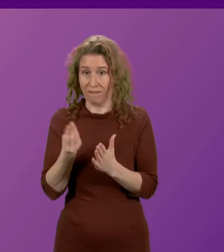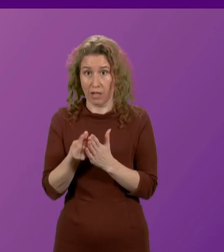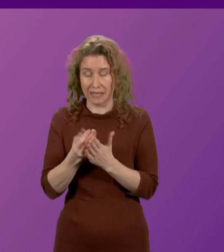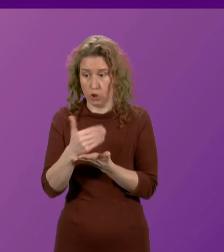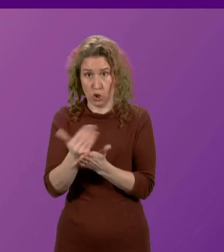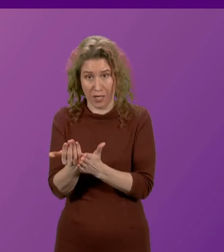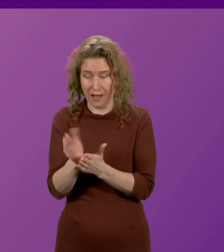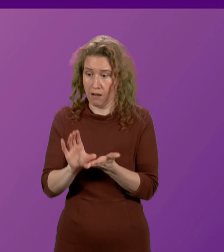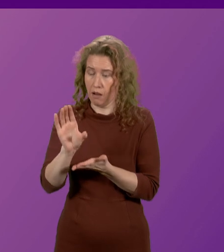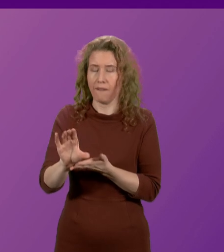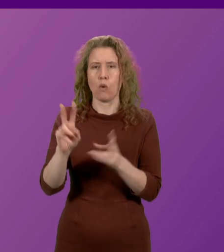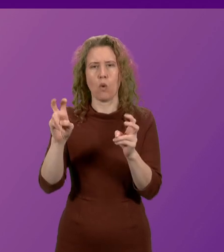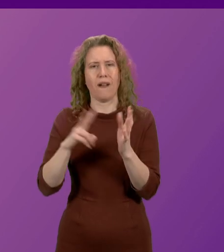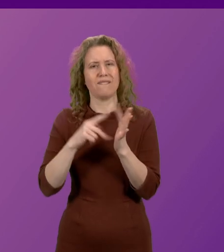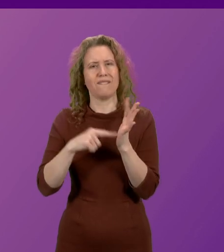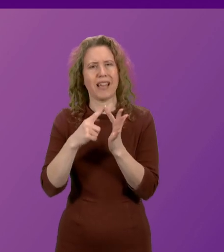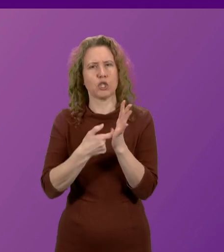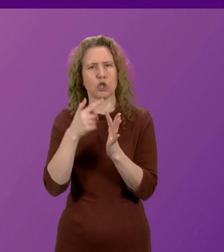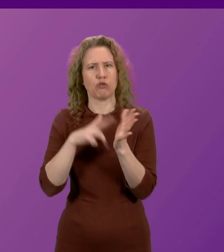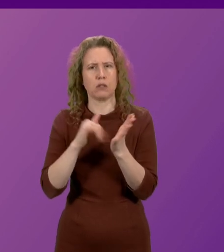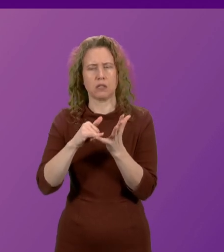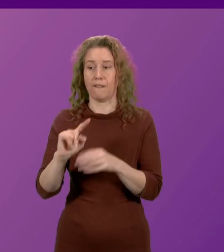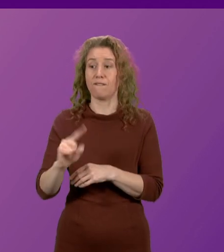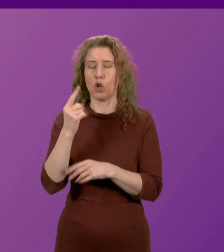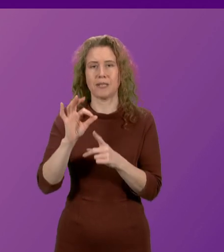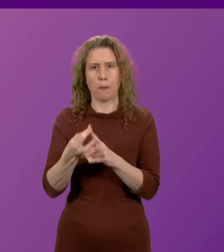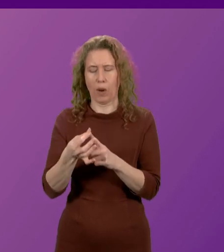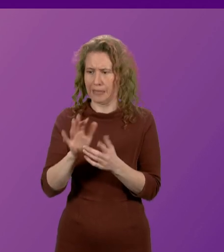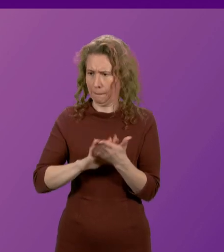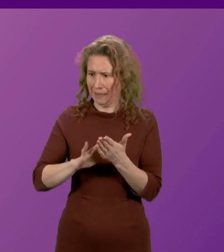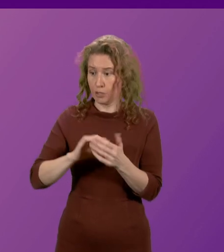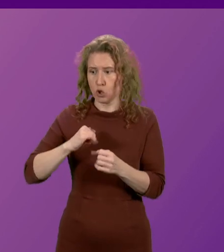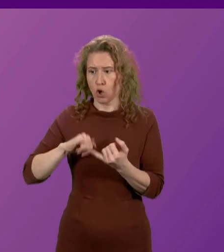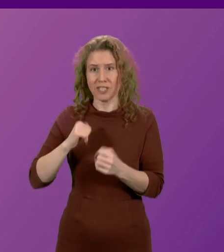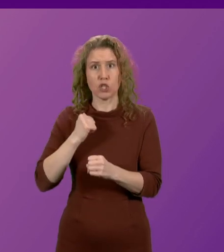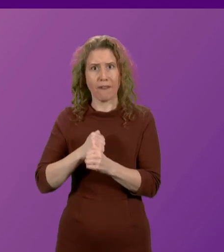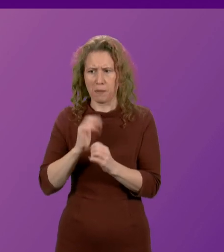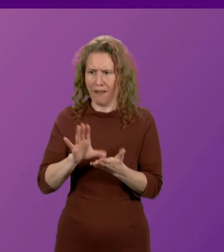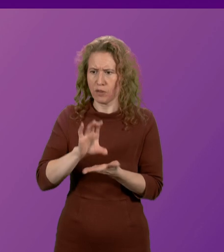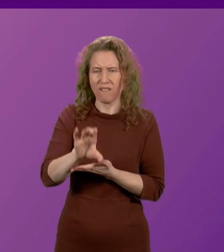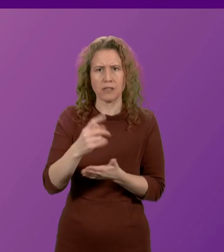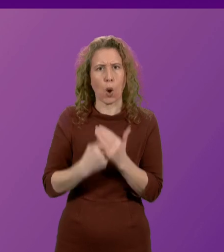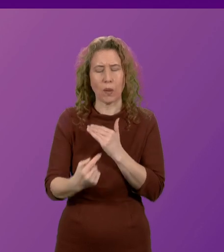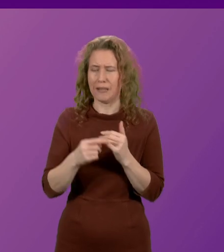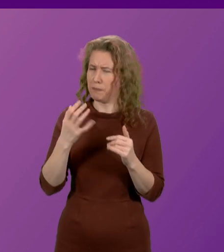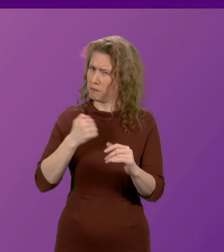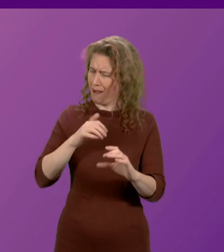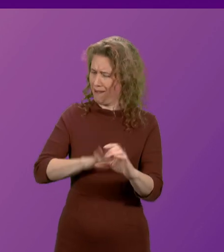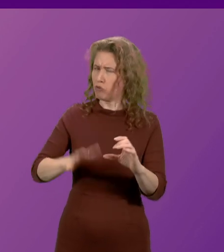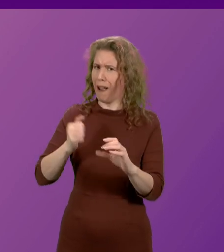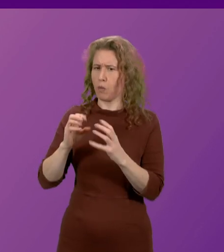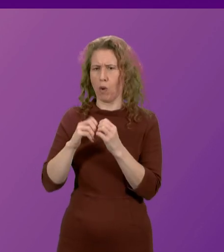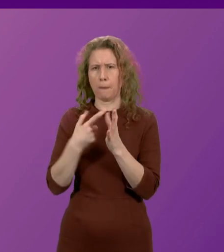for Veterans First Point service, leaving the Scottish Government alone to fund this. With Glencore's barracks in my constituency,